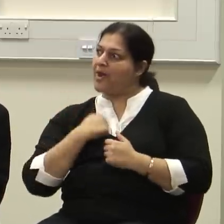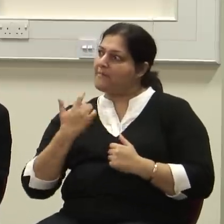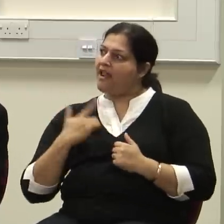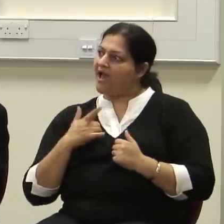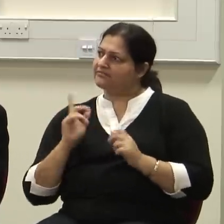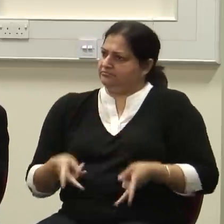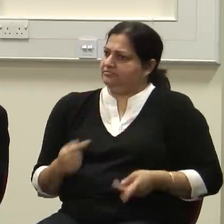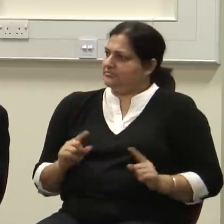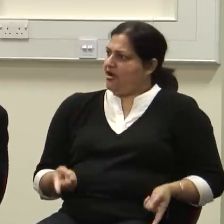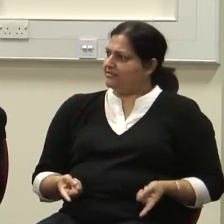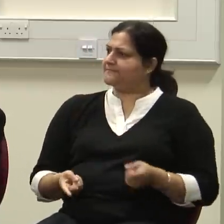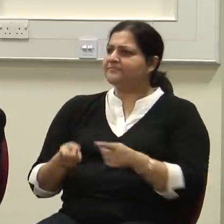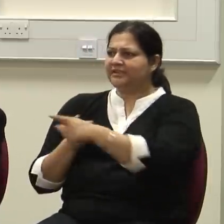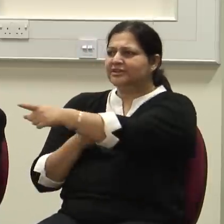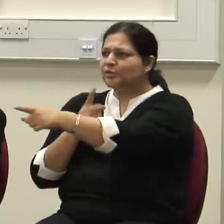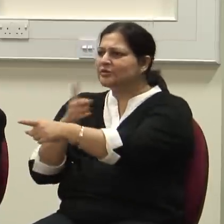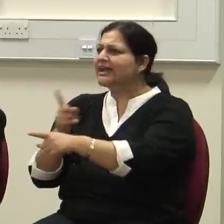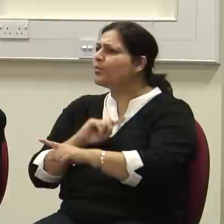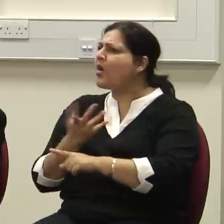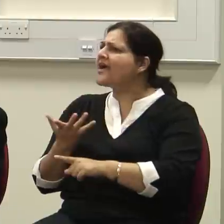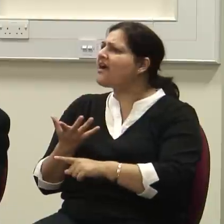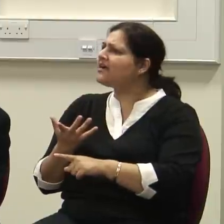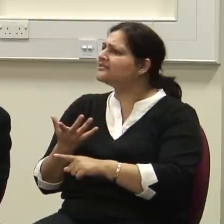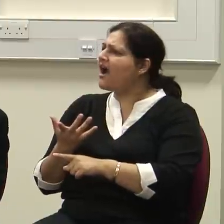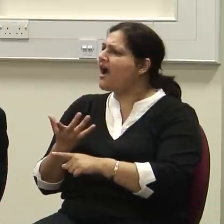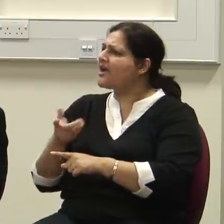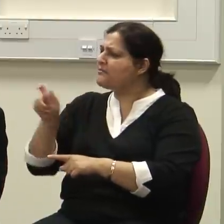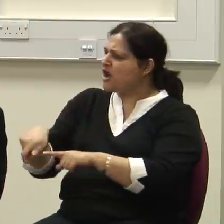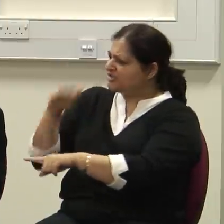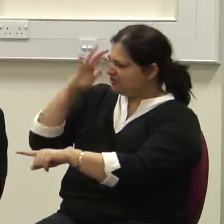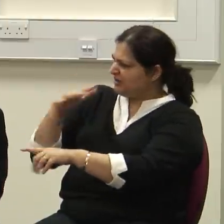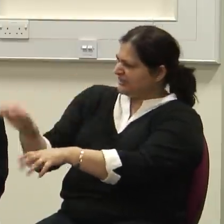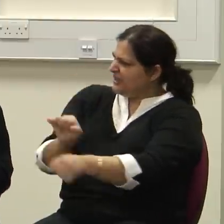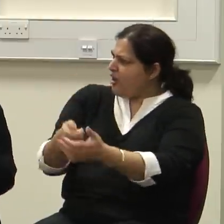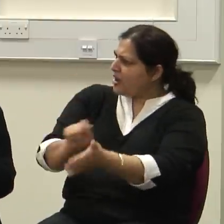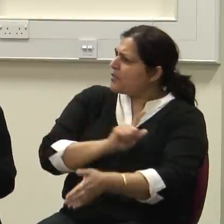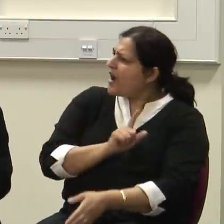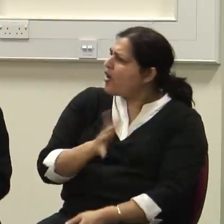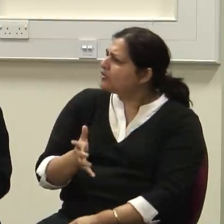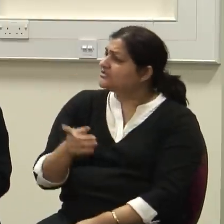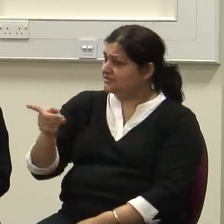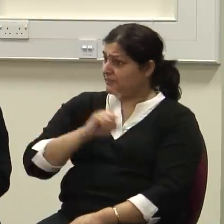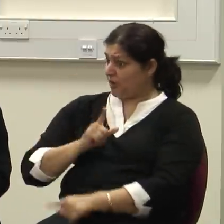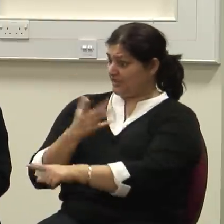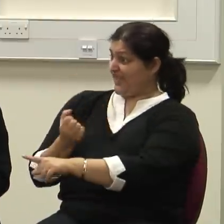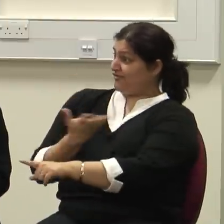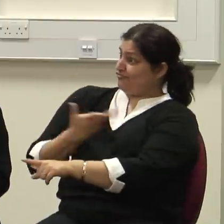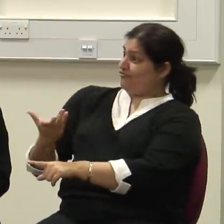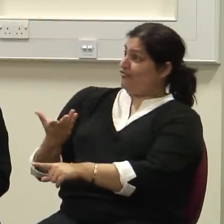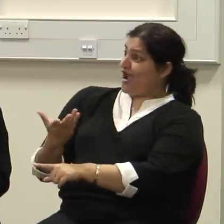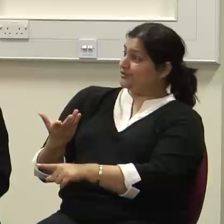is crazy? Well, because you have a life to liberty. You have to circumvent that. That's why it's a caricature. And then